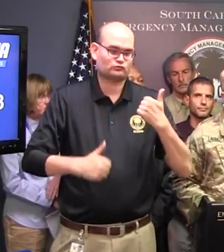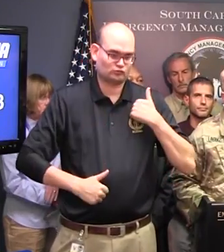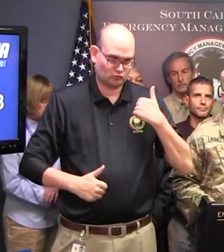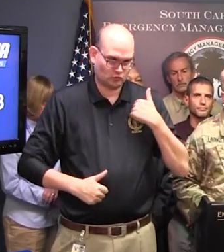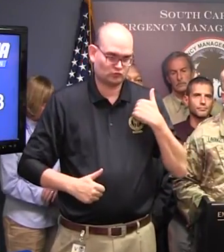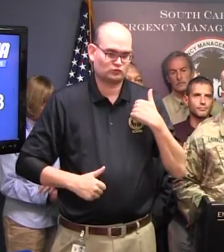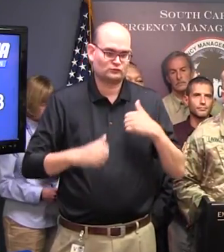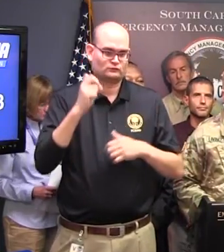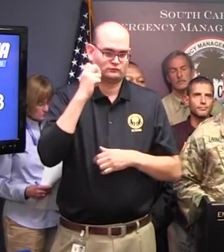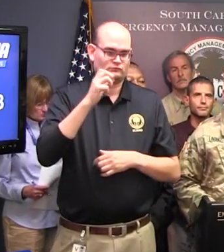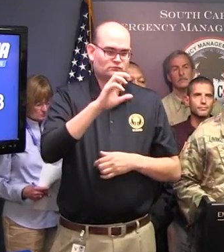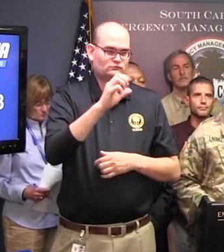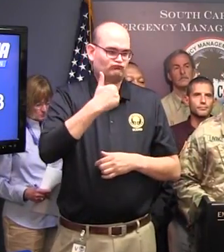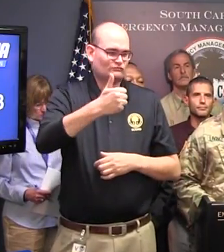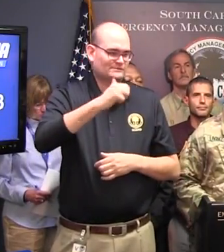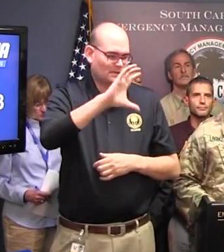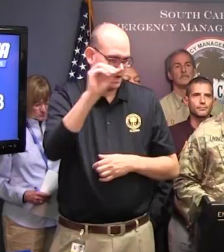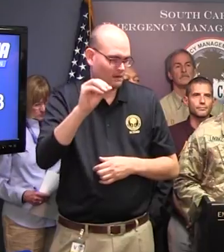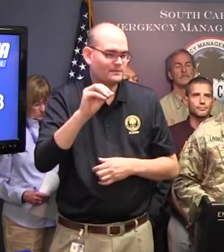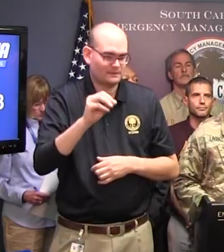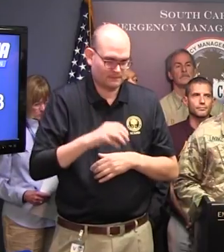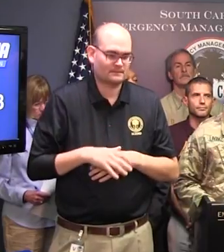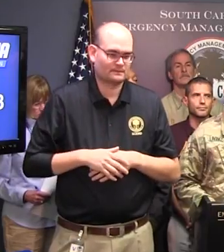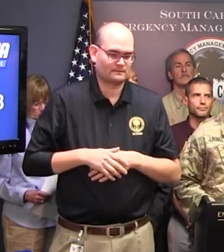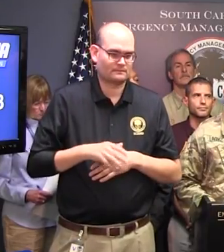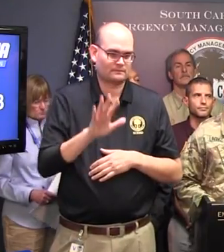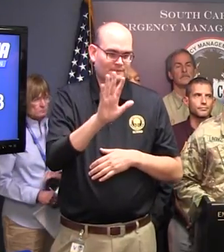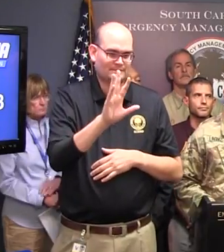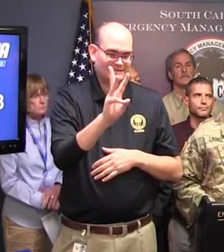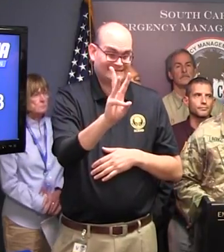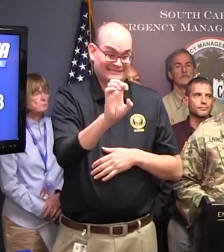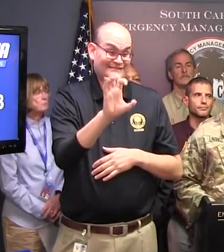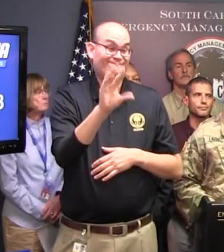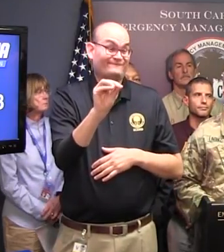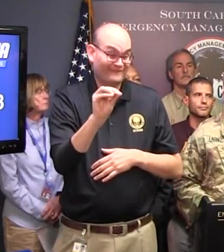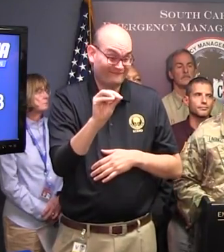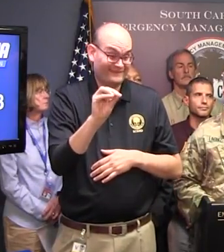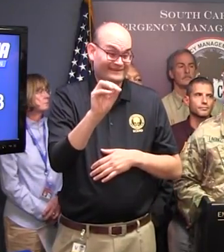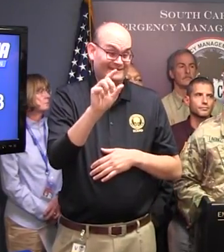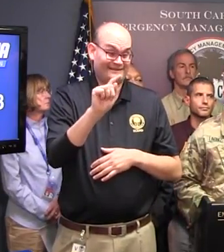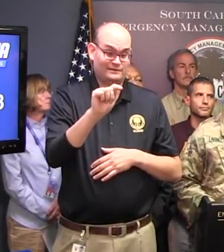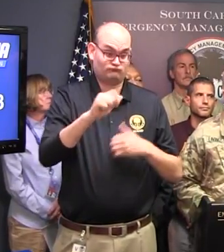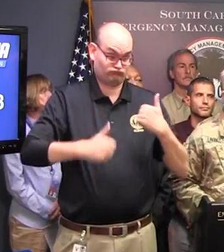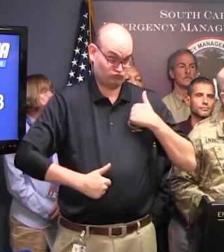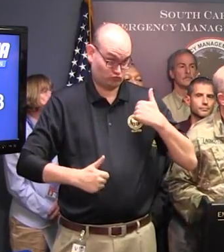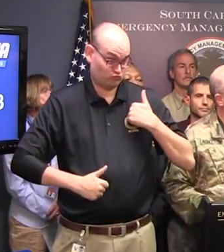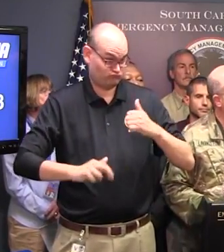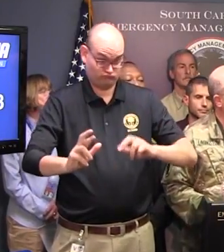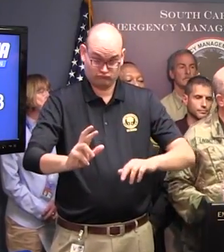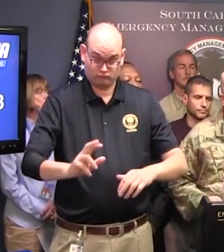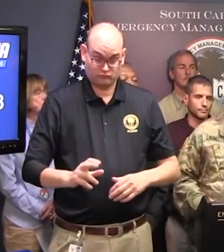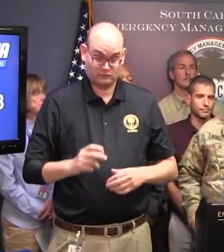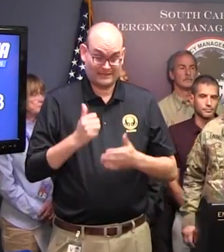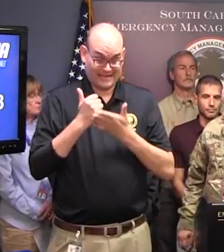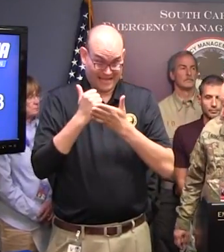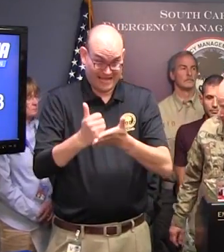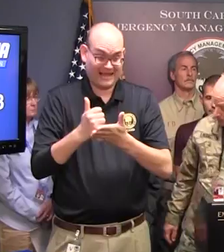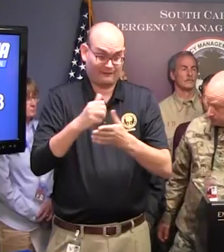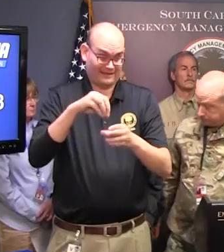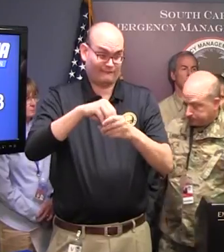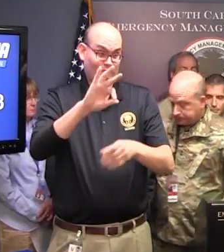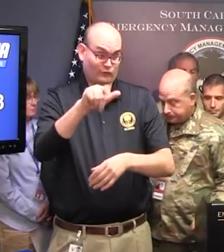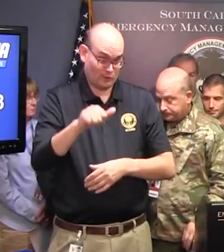about 650 troops at this point to assist our partners down in Florida. Thank you, Governor. you.